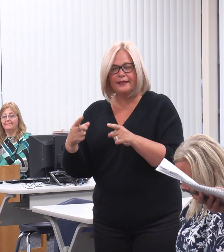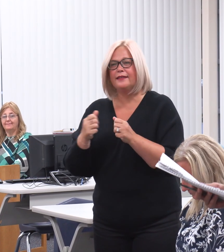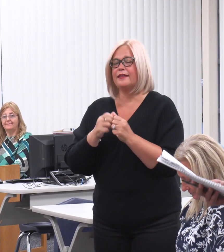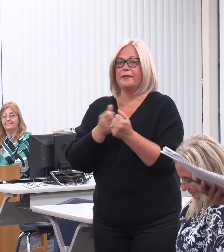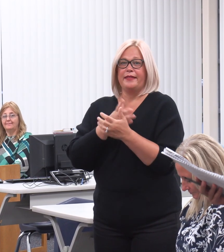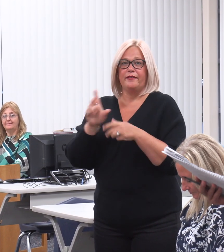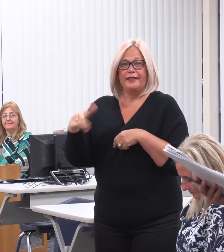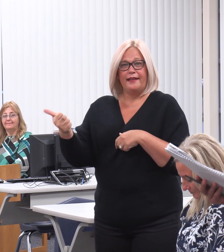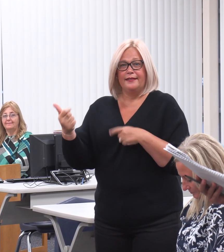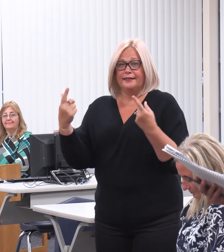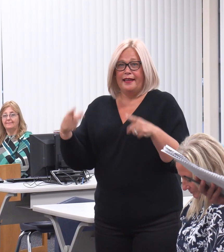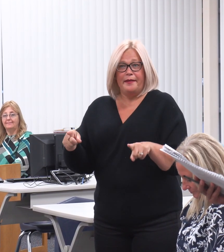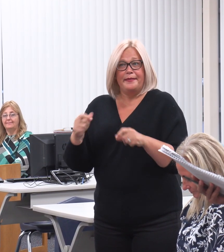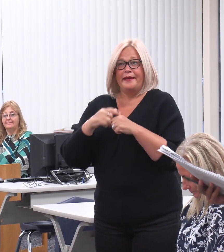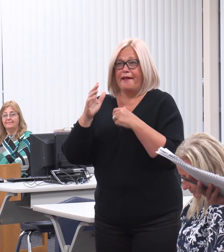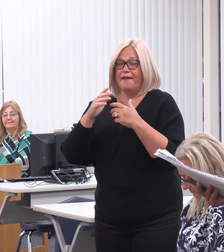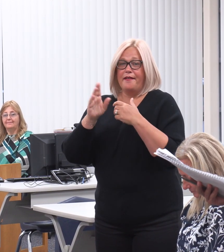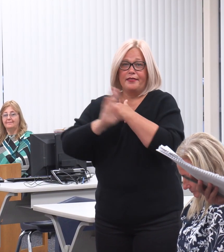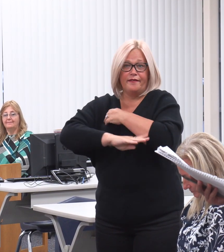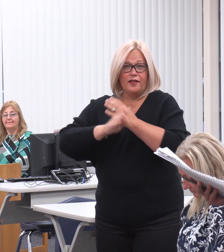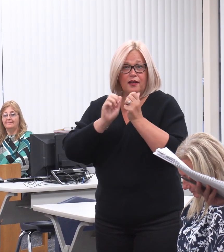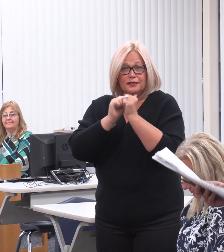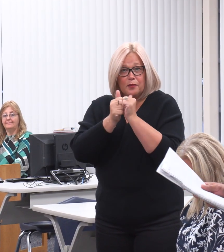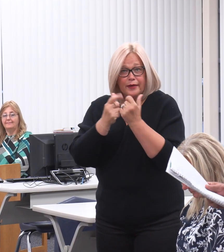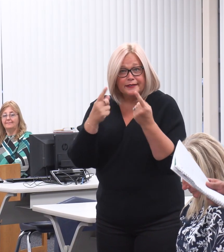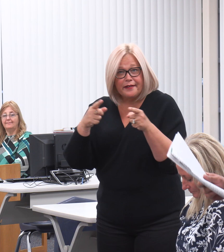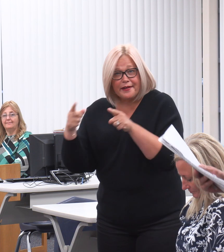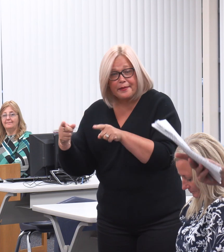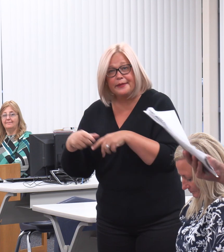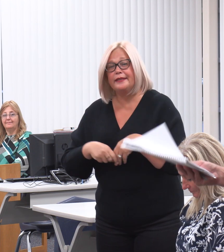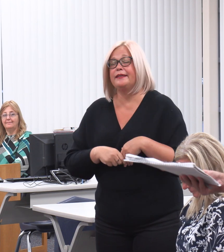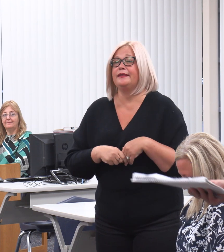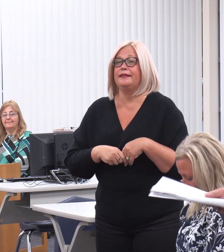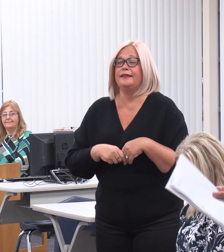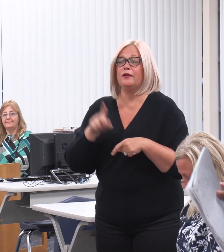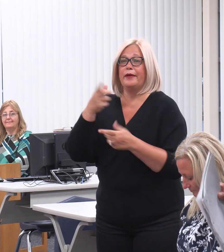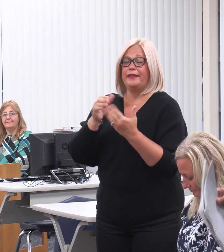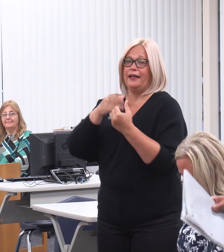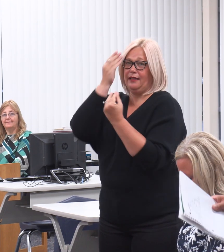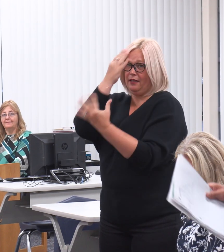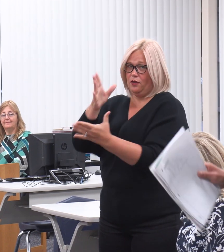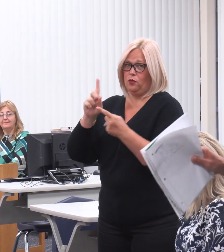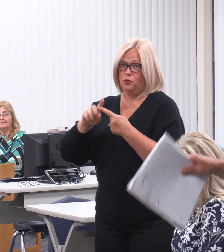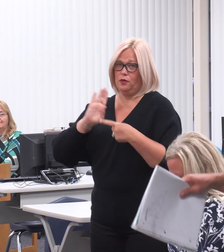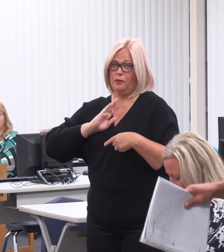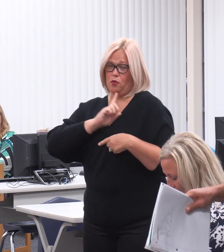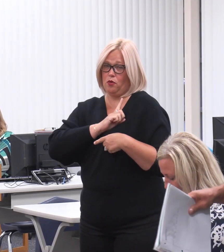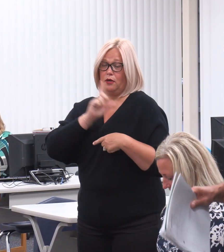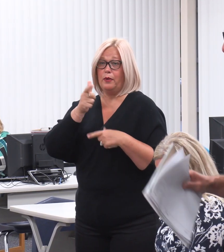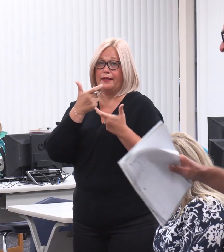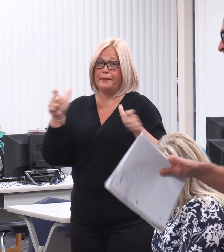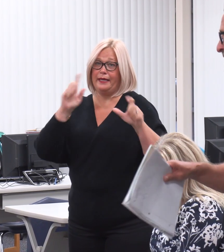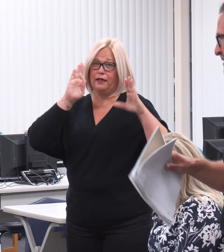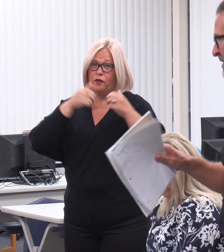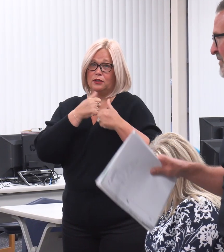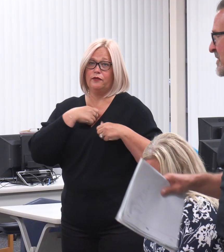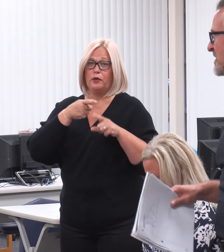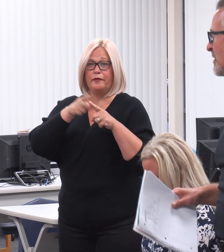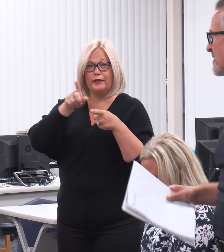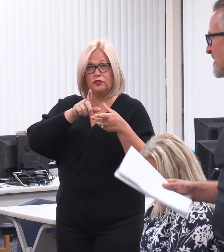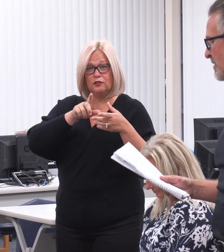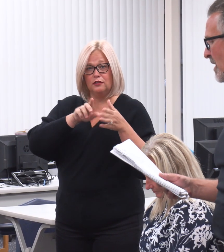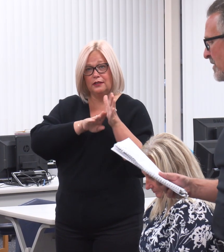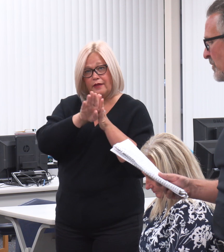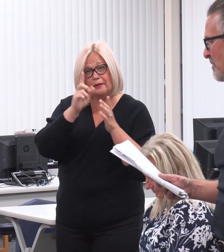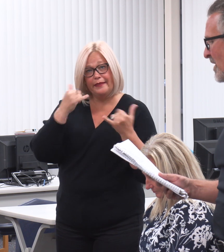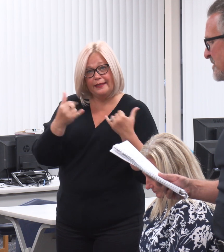everything right now, we've got all the fall sports are in swing. One of the things I just want to report to the board, one of the big focuses for our PD and everything for